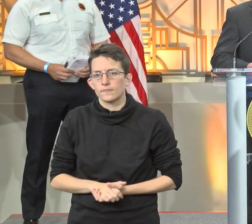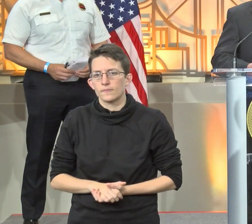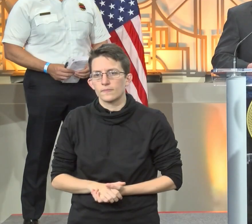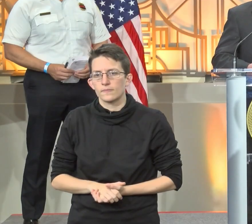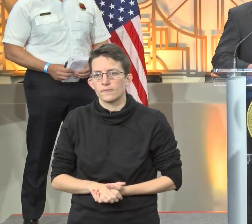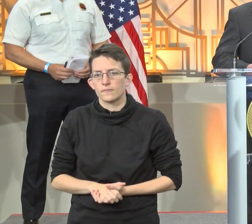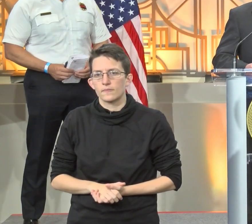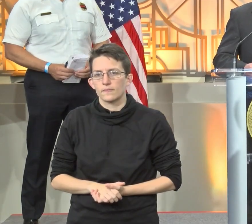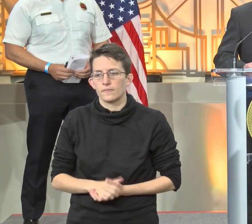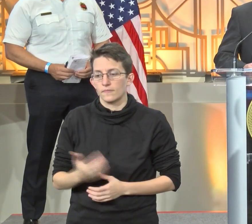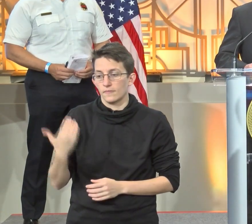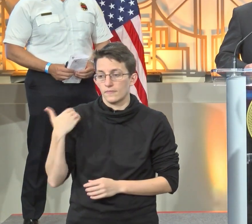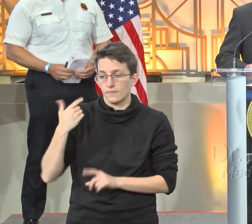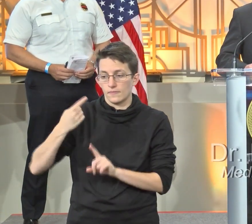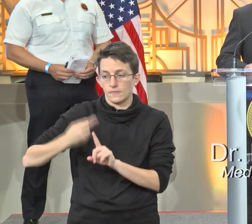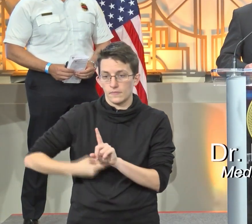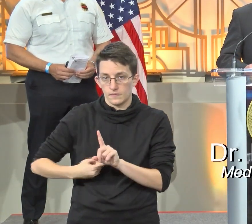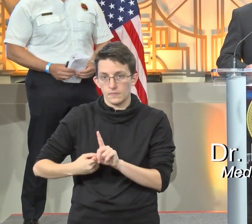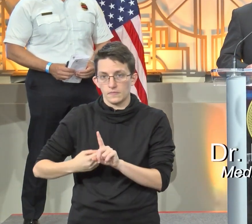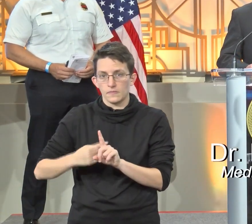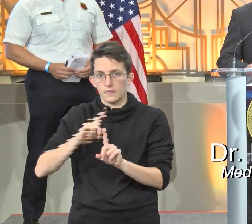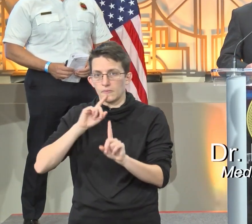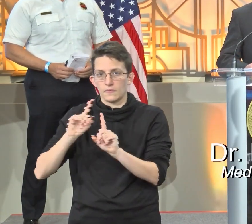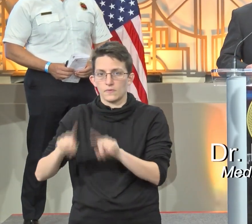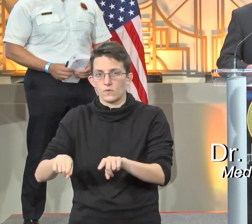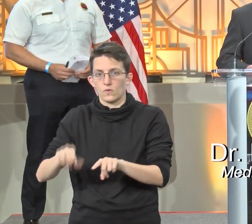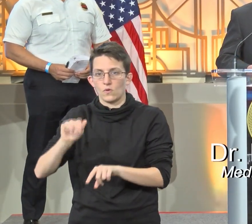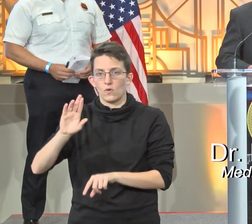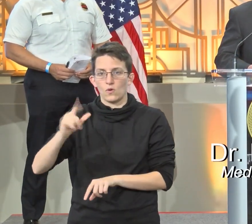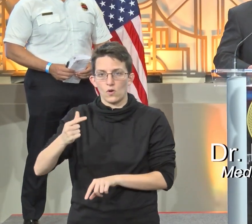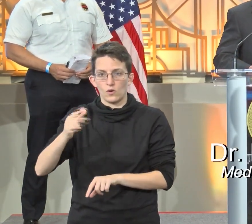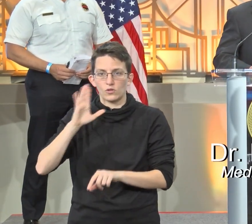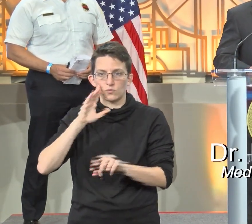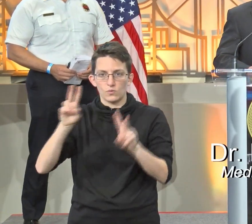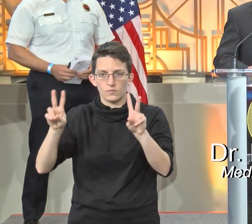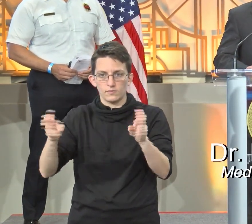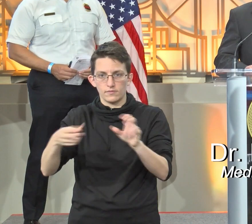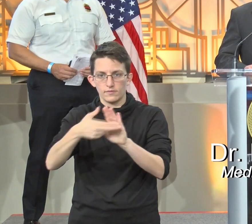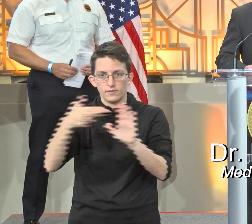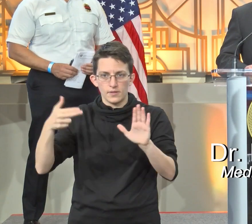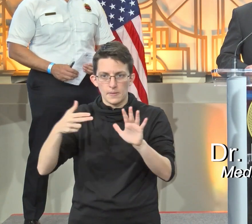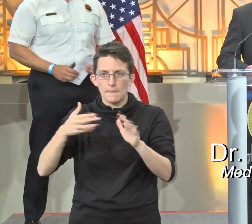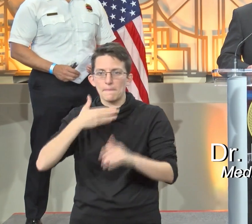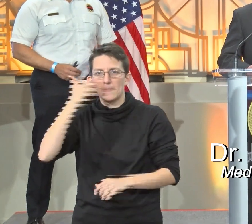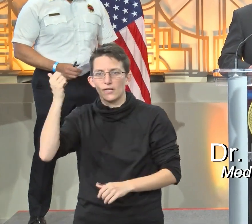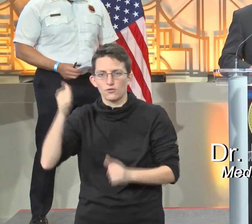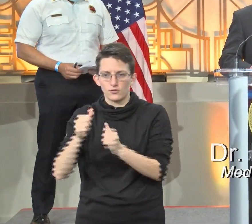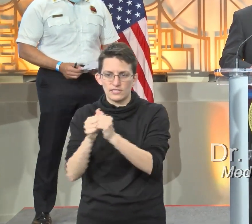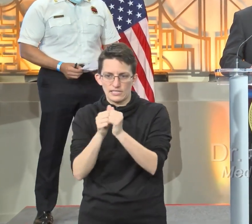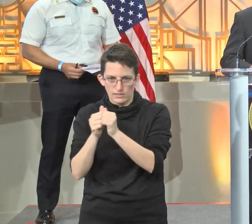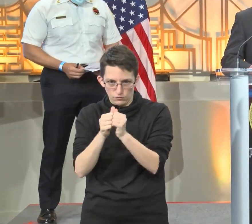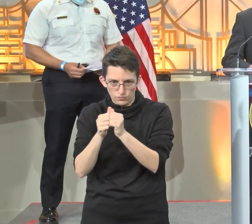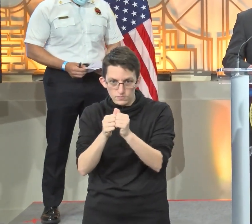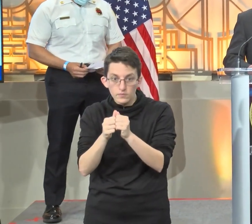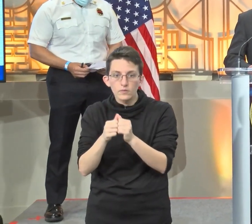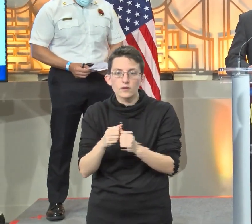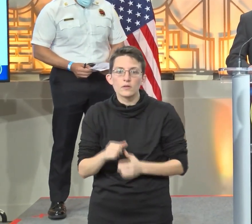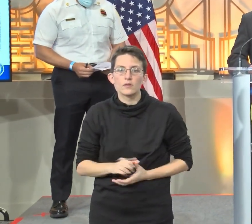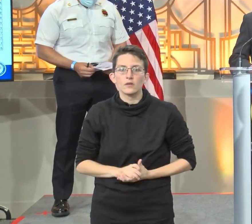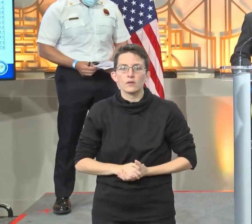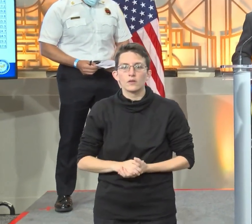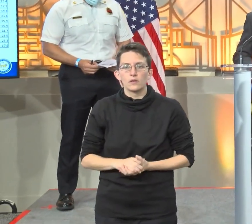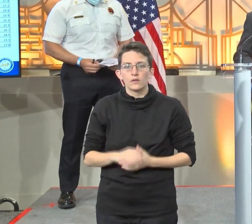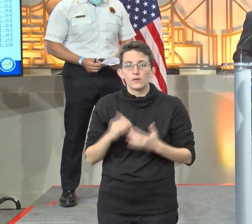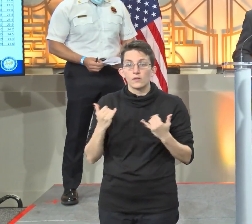Last month, the mayor proclaimed August was going to be Better Together Month here in Houston. And in doing so, he has